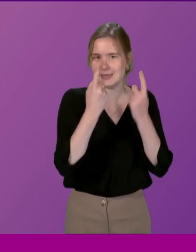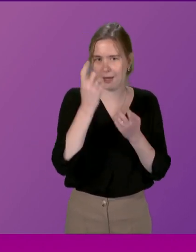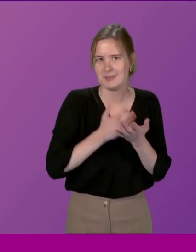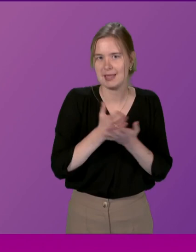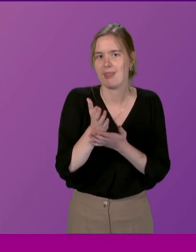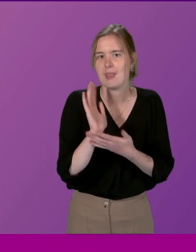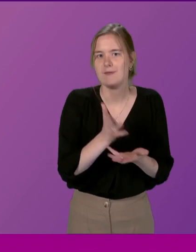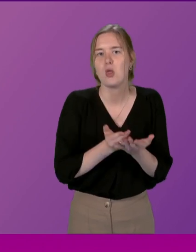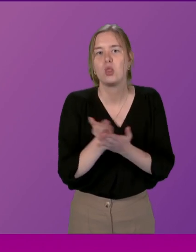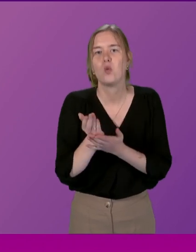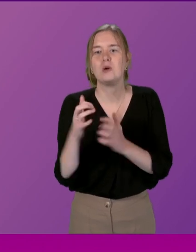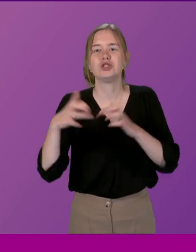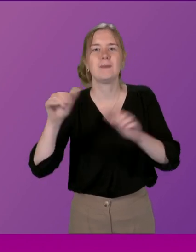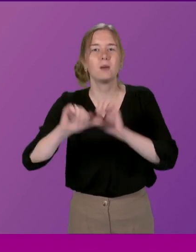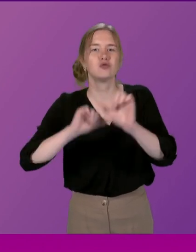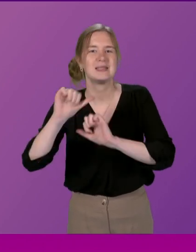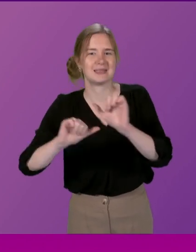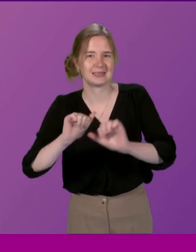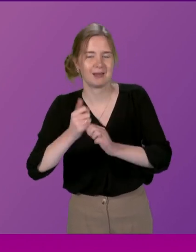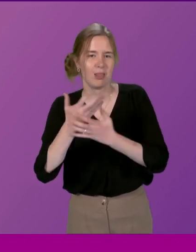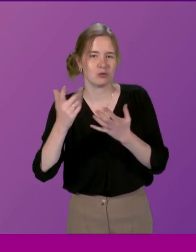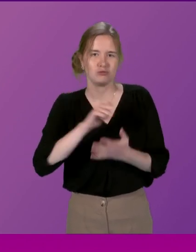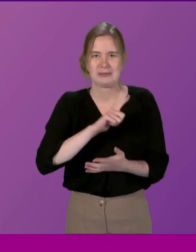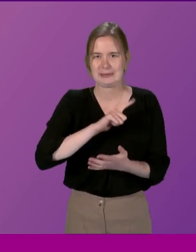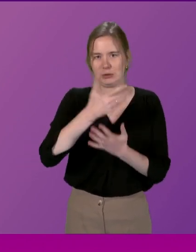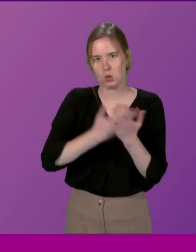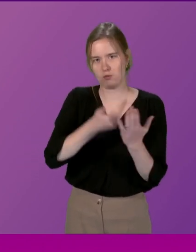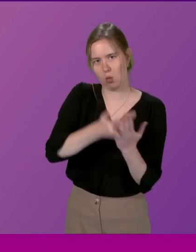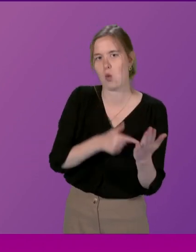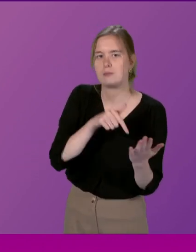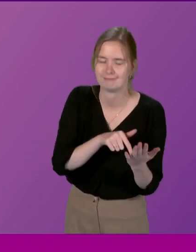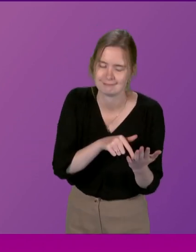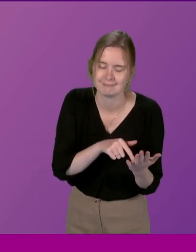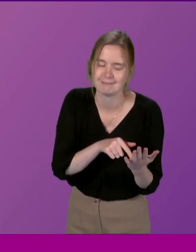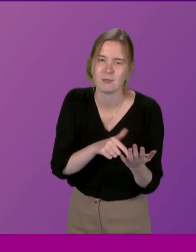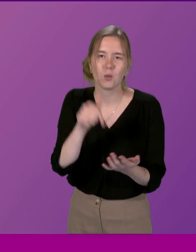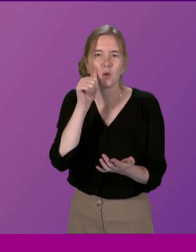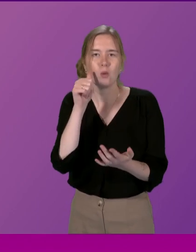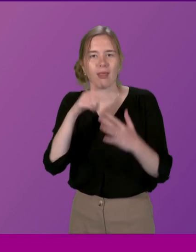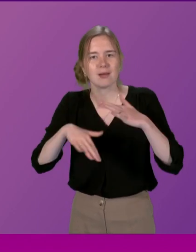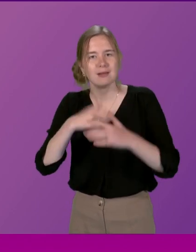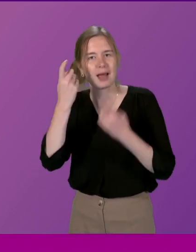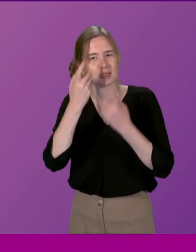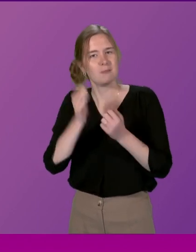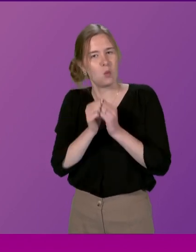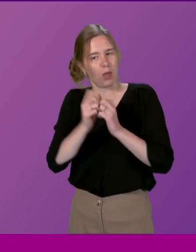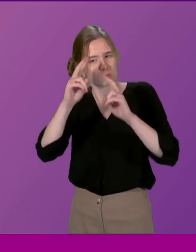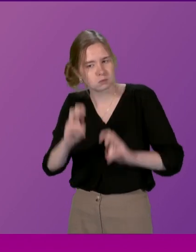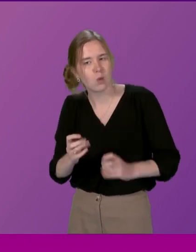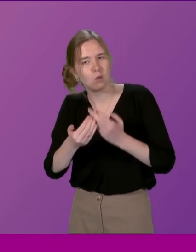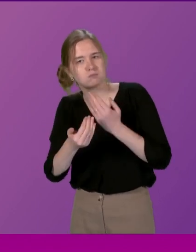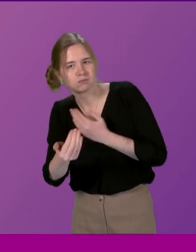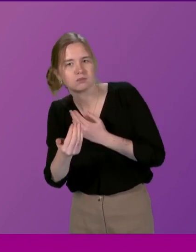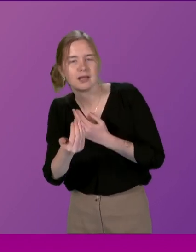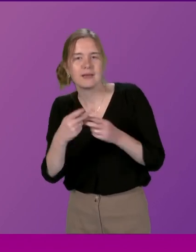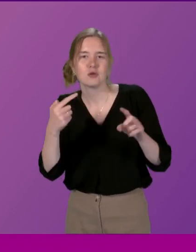through a new type of chamber proceeding For a number of reasons set out in the report But we do agree that underlying idea might be worth exploring further if there